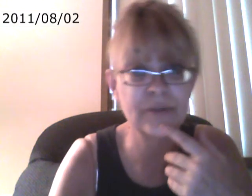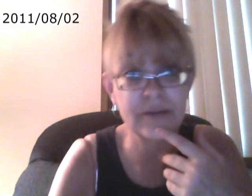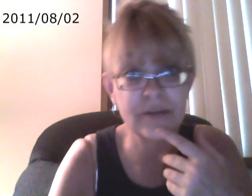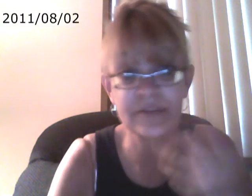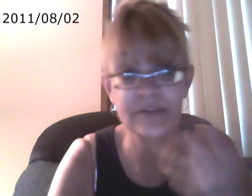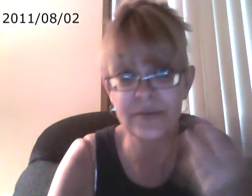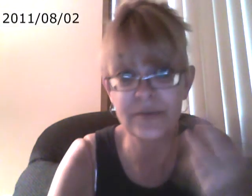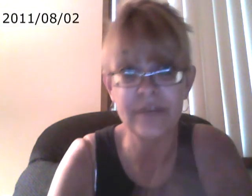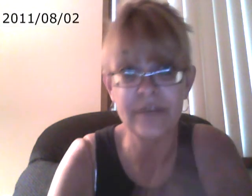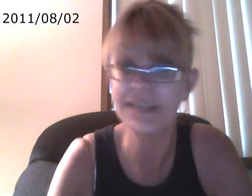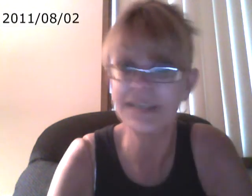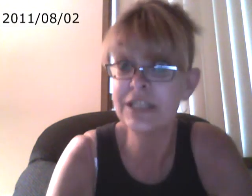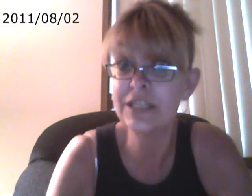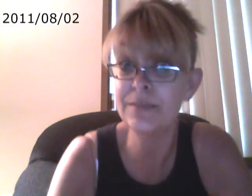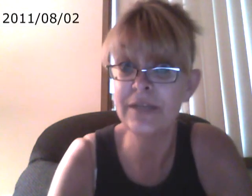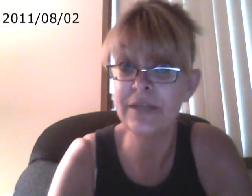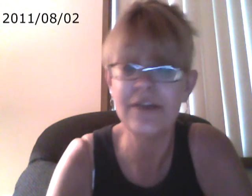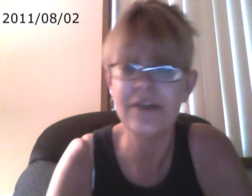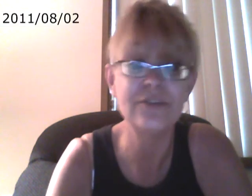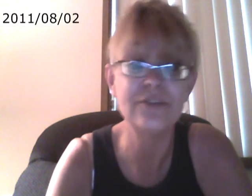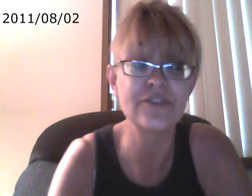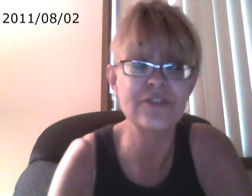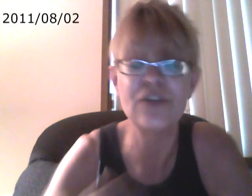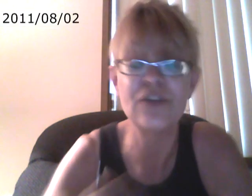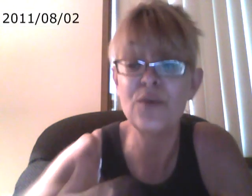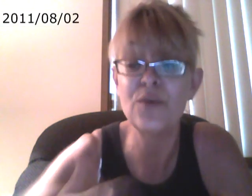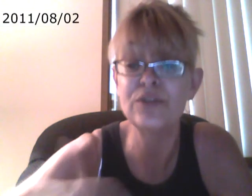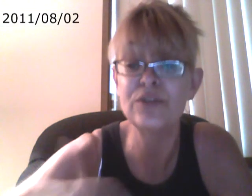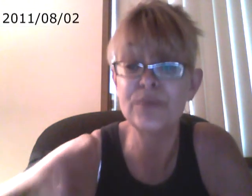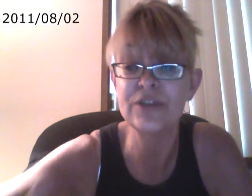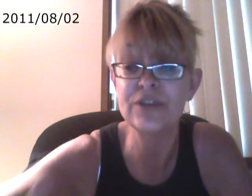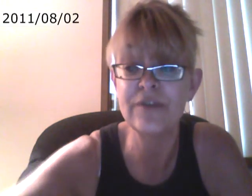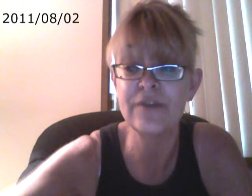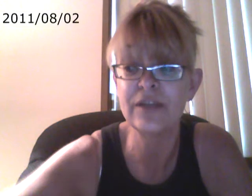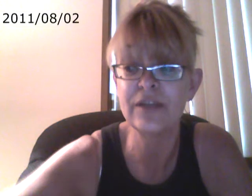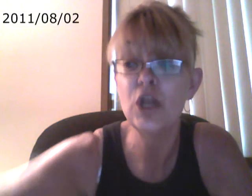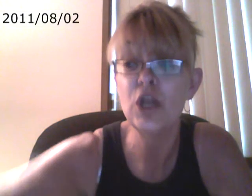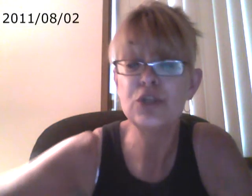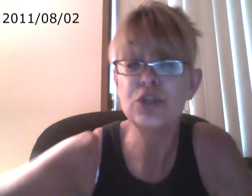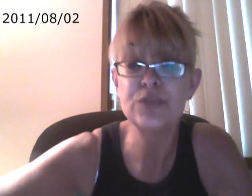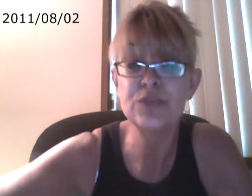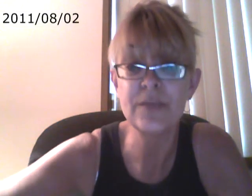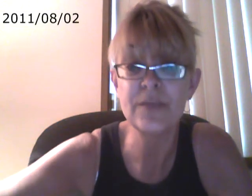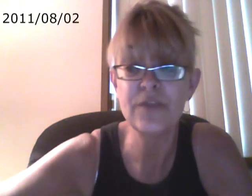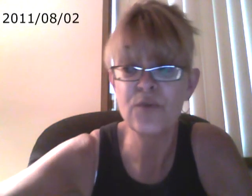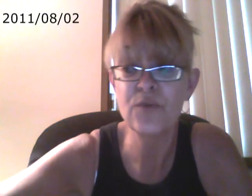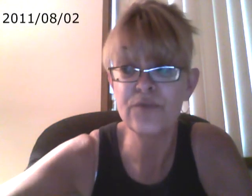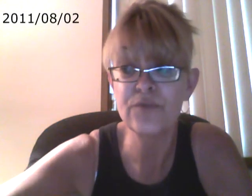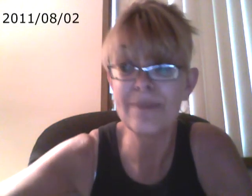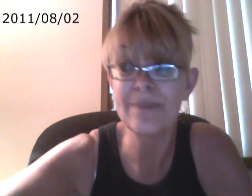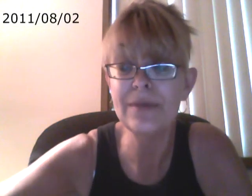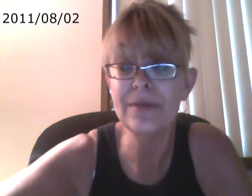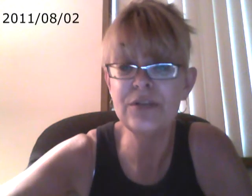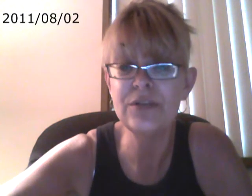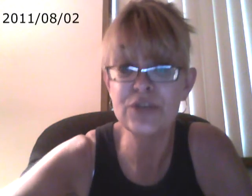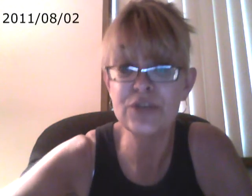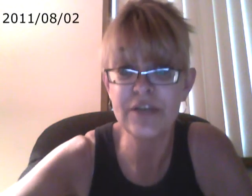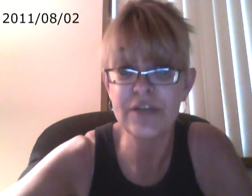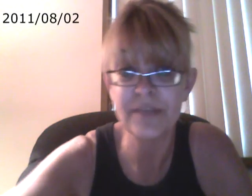houses or whatever. It's because you didn't put any value in yourself. You're not willing to put yourself out there, do something for free, build yourself something,